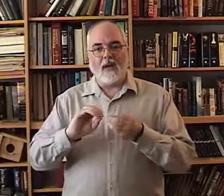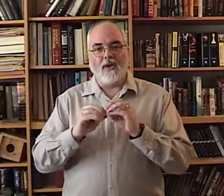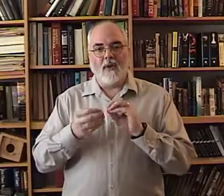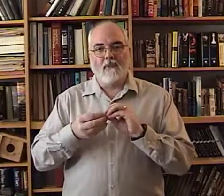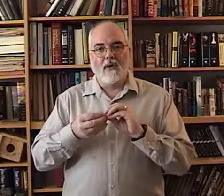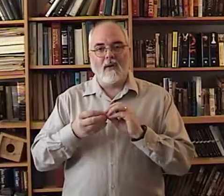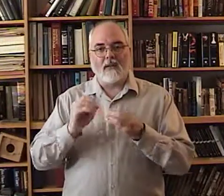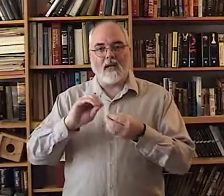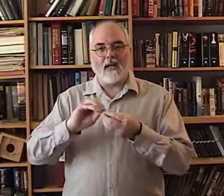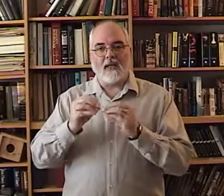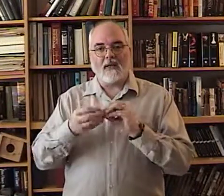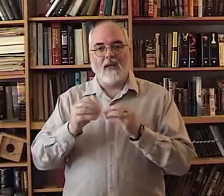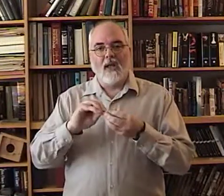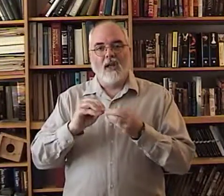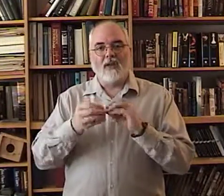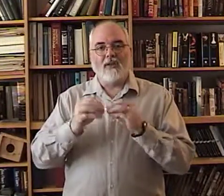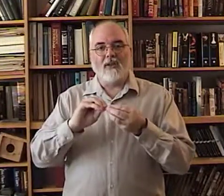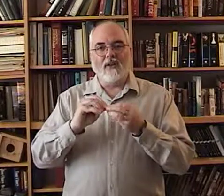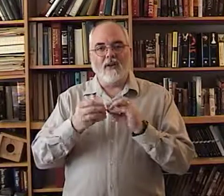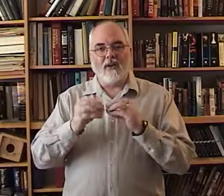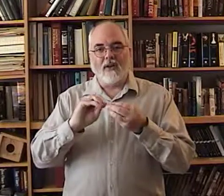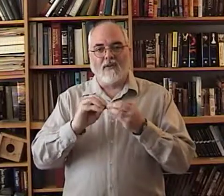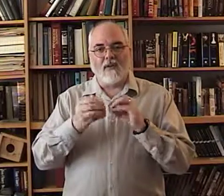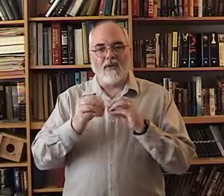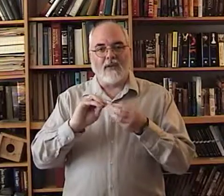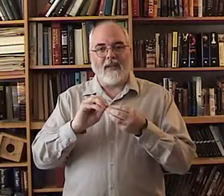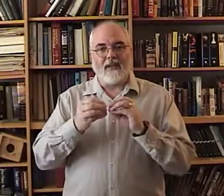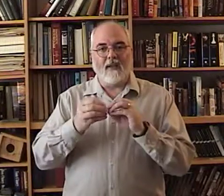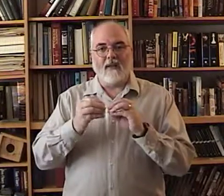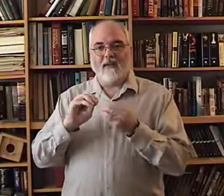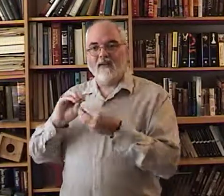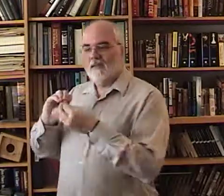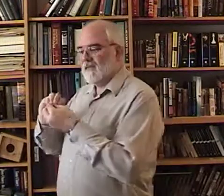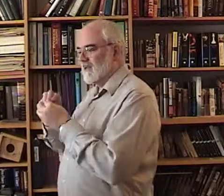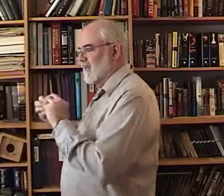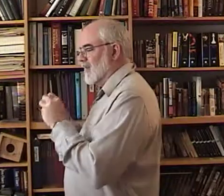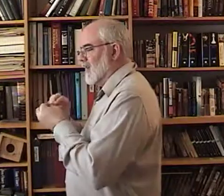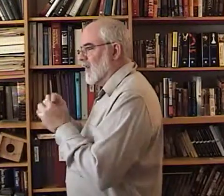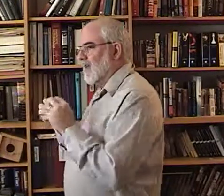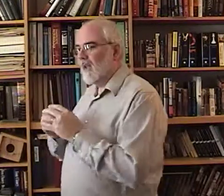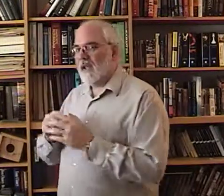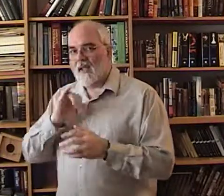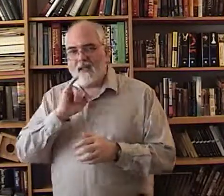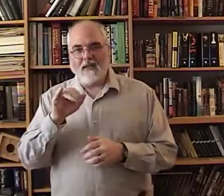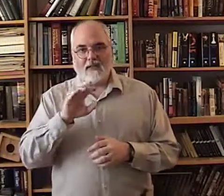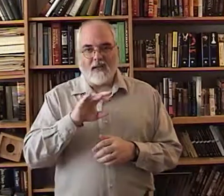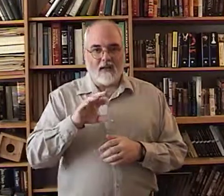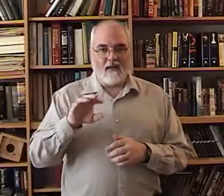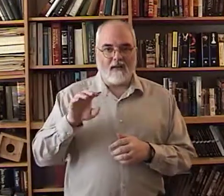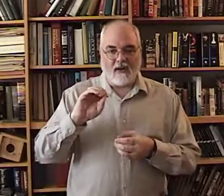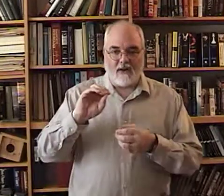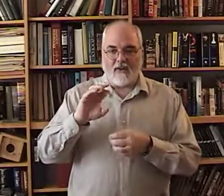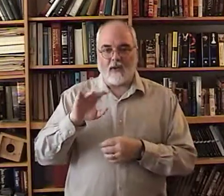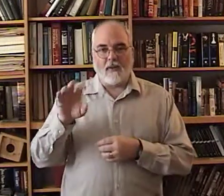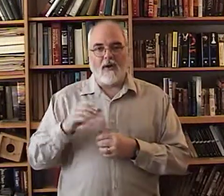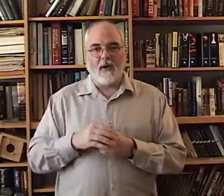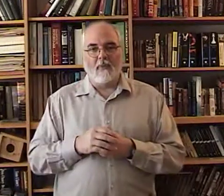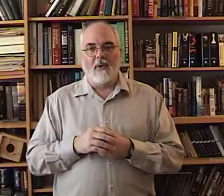number like your your fingers are kissing is and then fingerspell your number